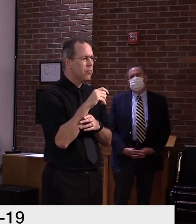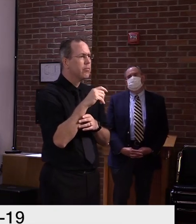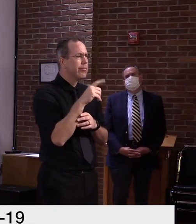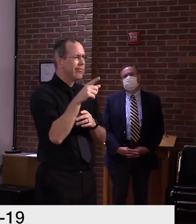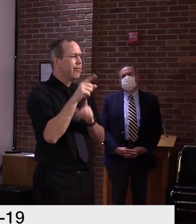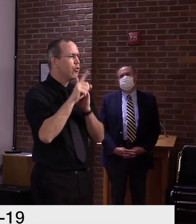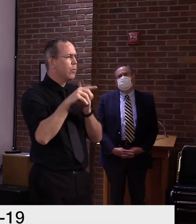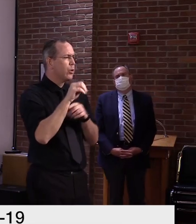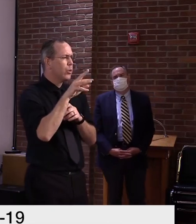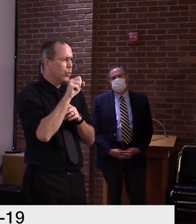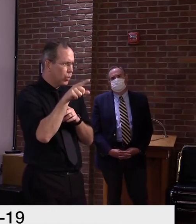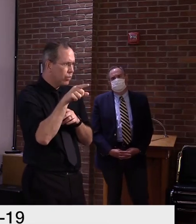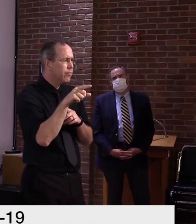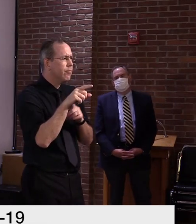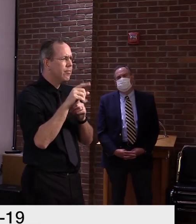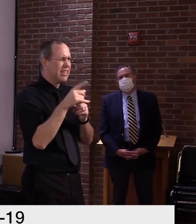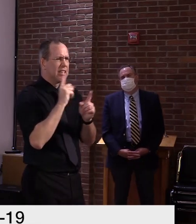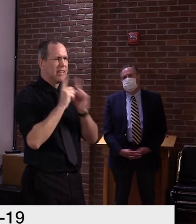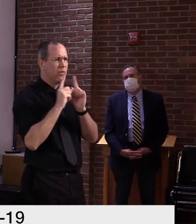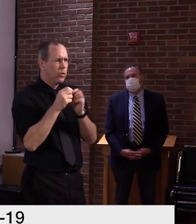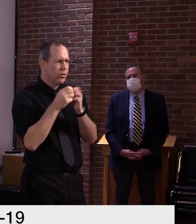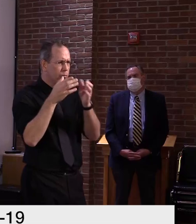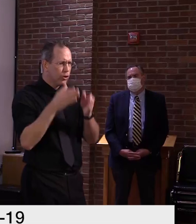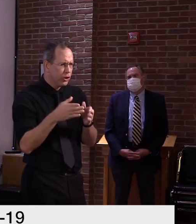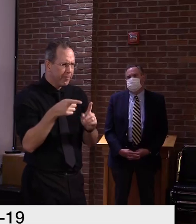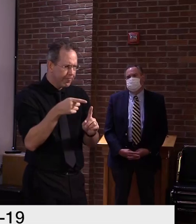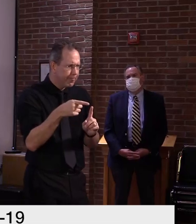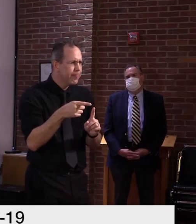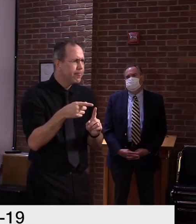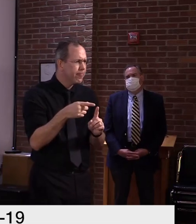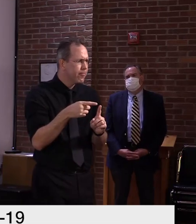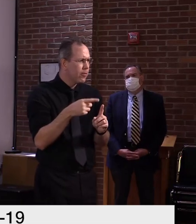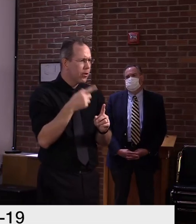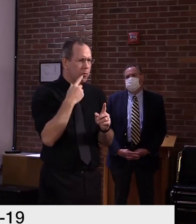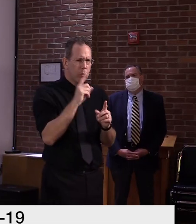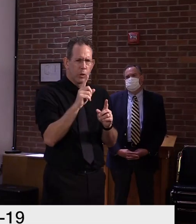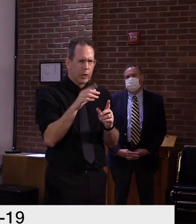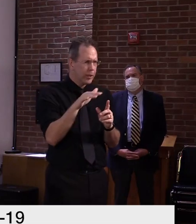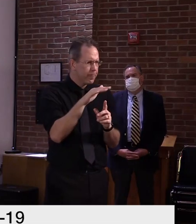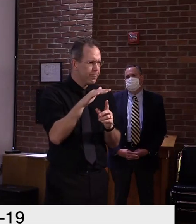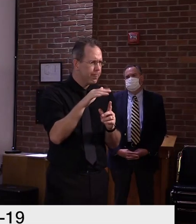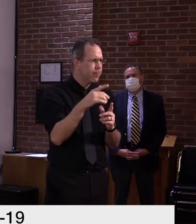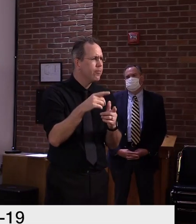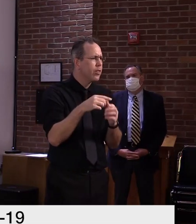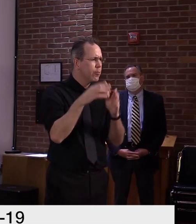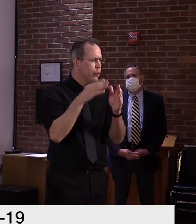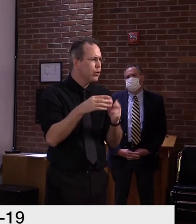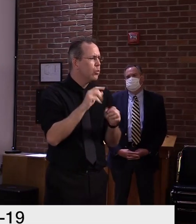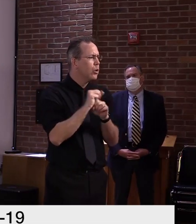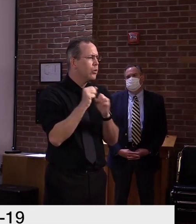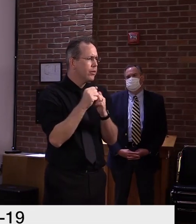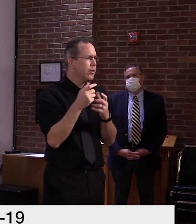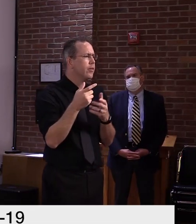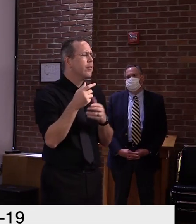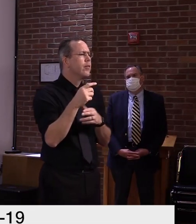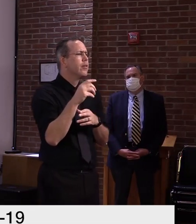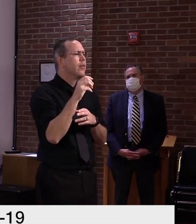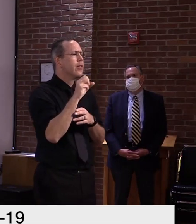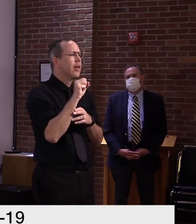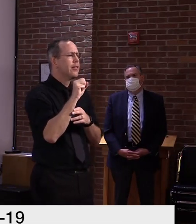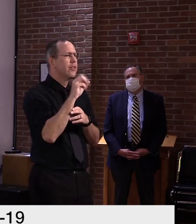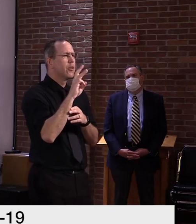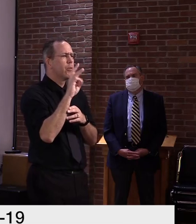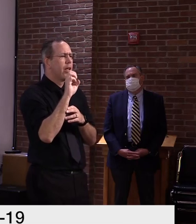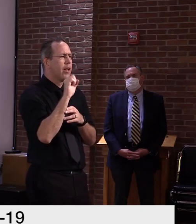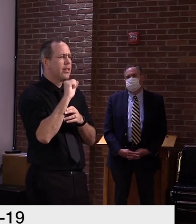I'm not sure what his position was, a gentleman, uh, associated with the spot on the Burlington waterfront who